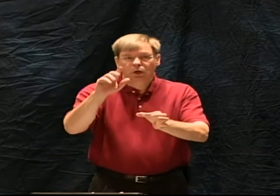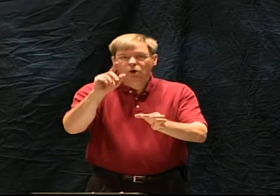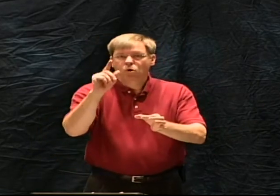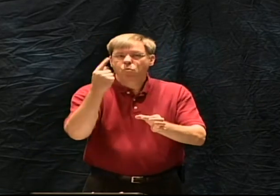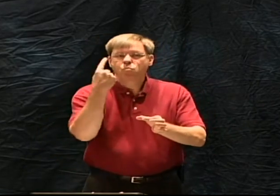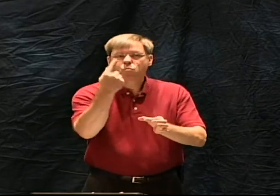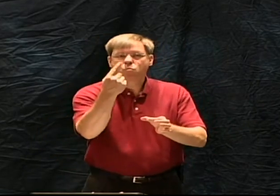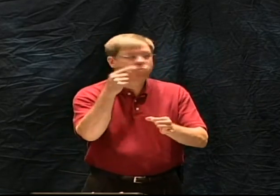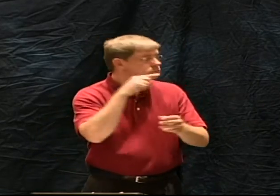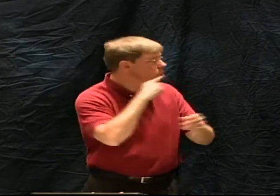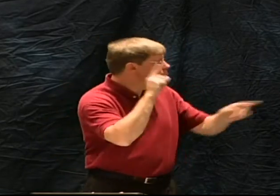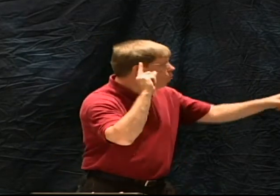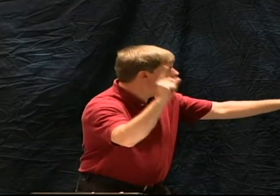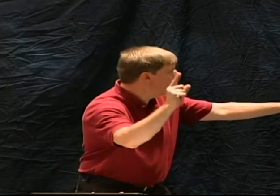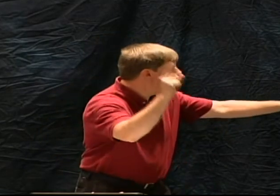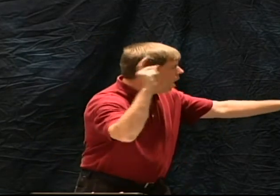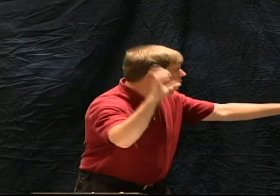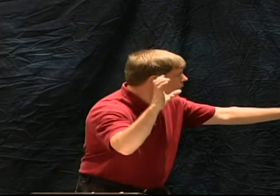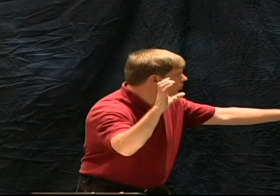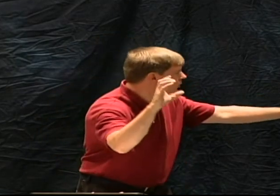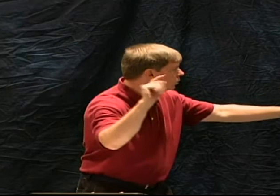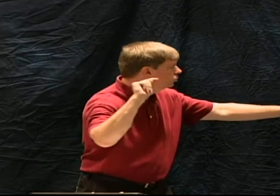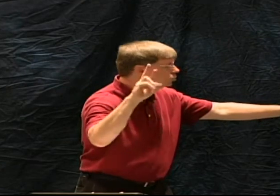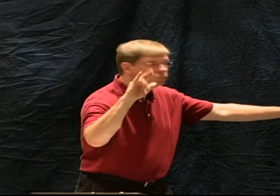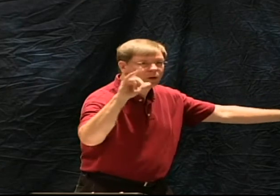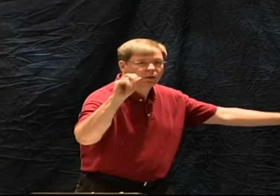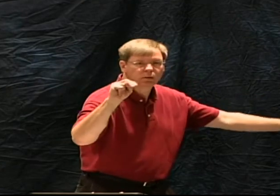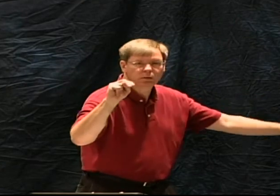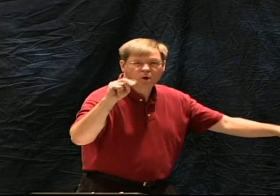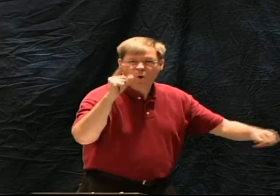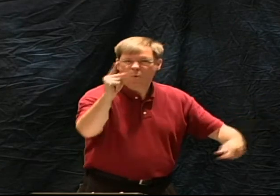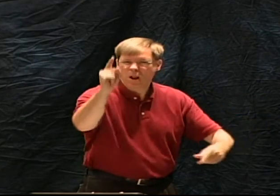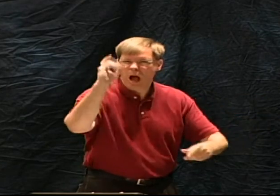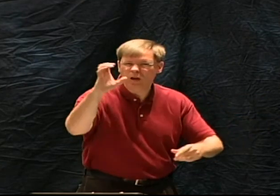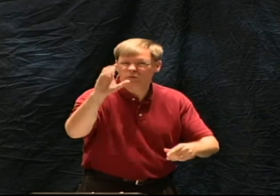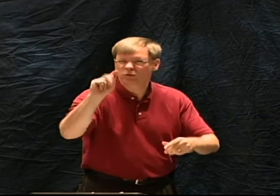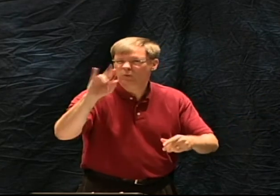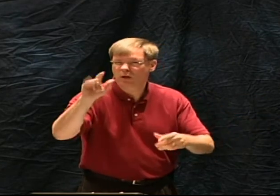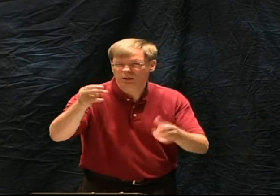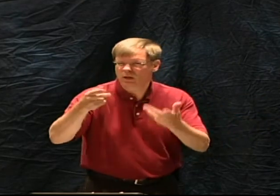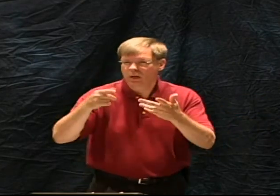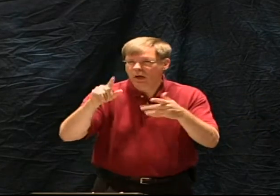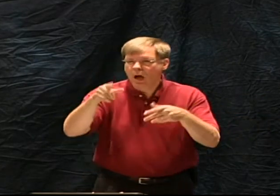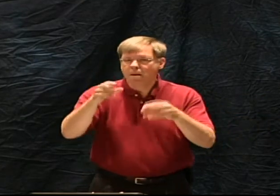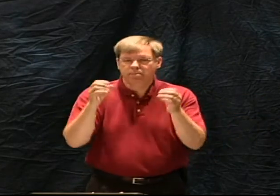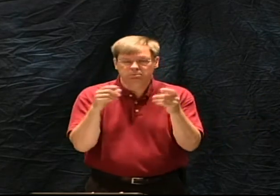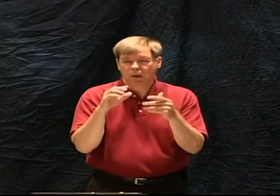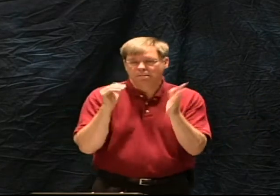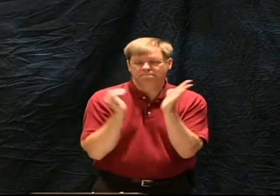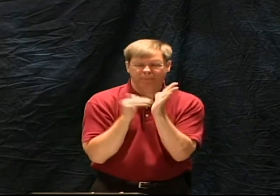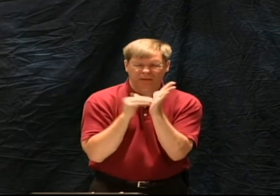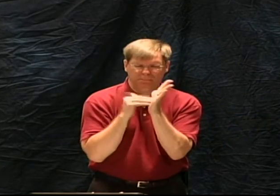100 trillion now we can't imagine 100 trillion